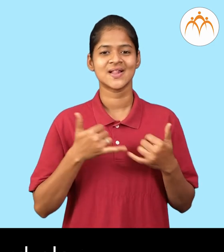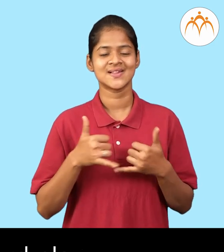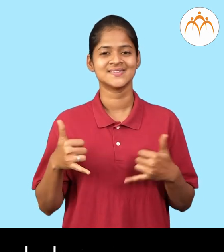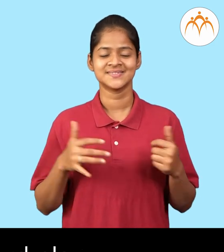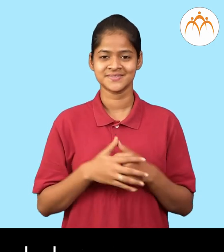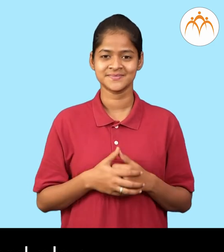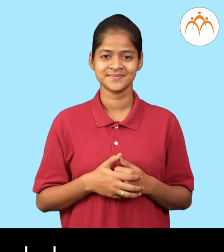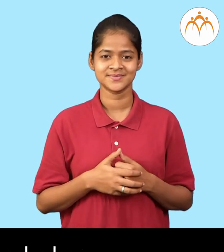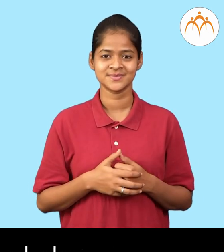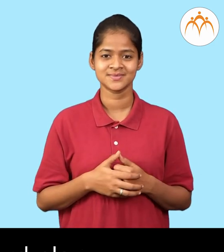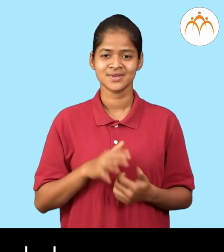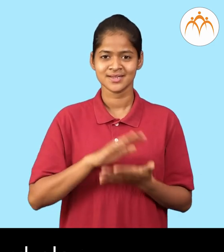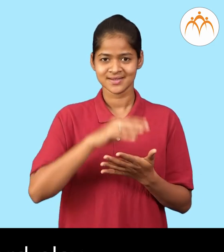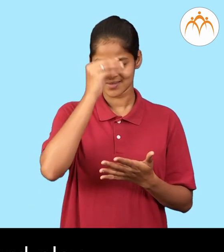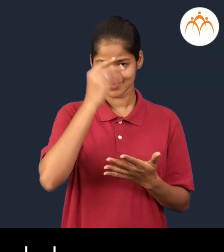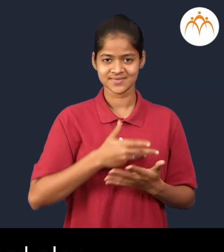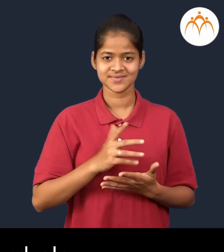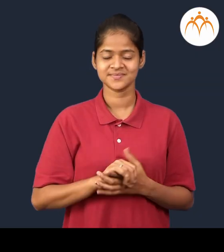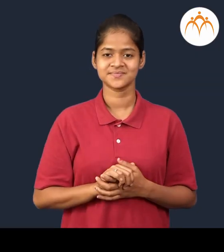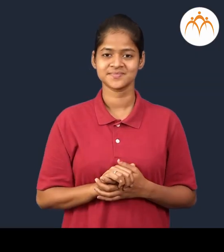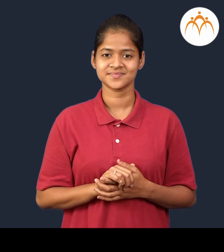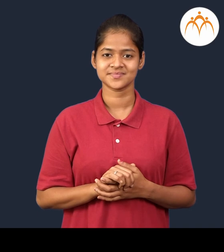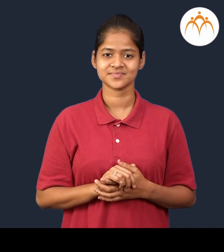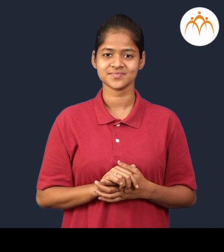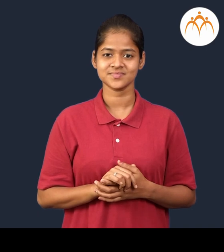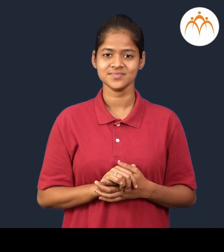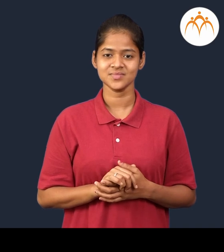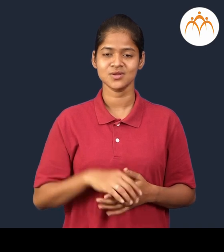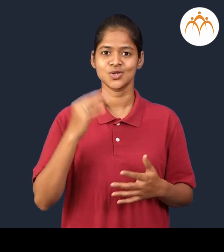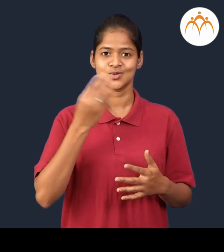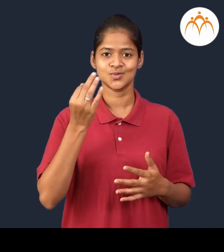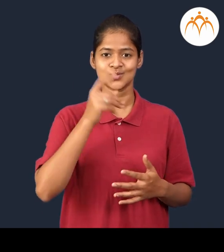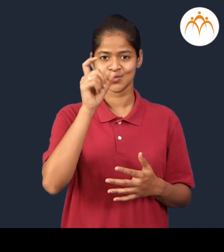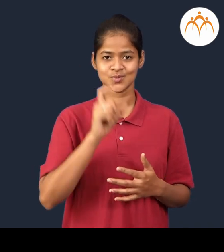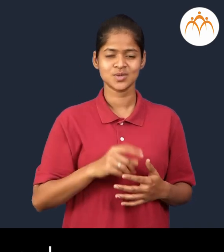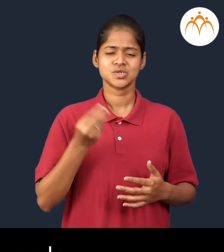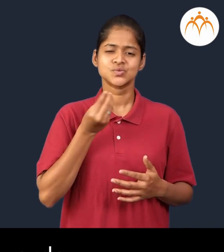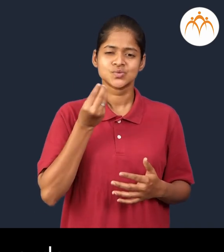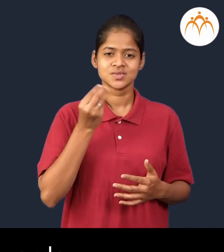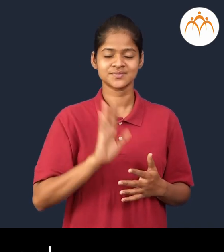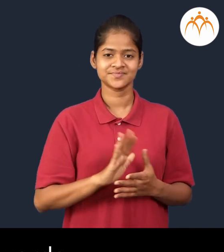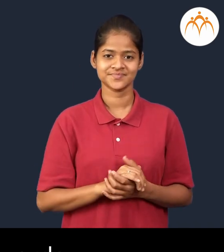enjoy the word play. What did we learn? A few new words.